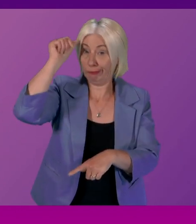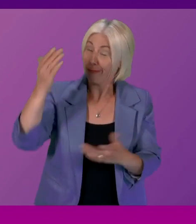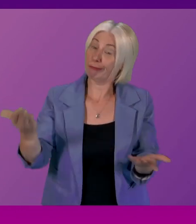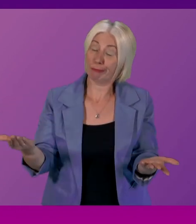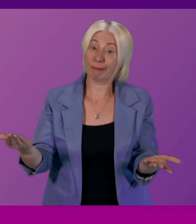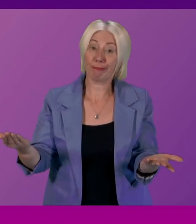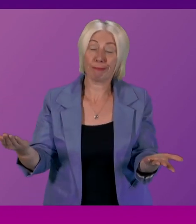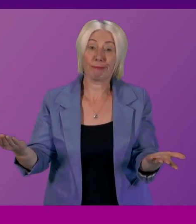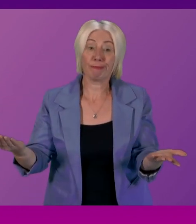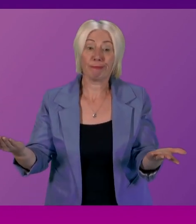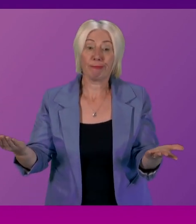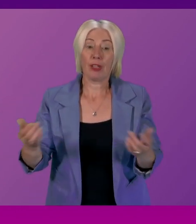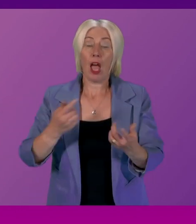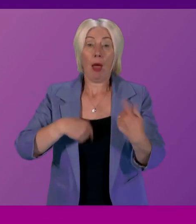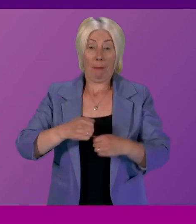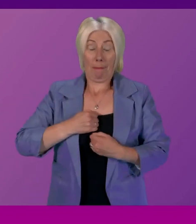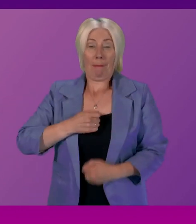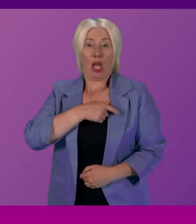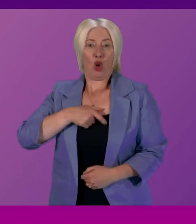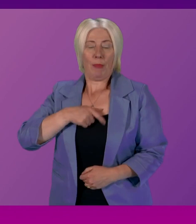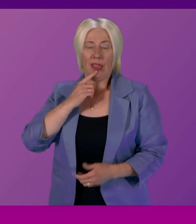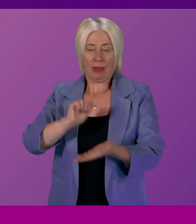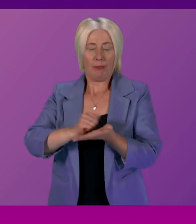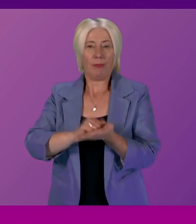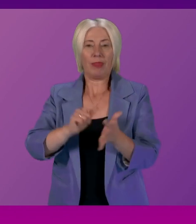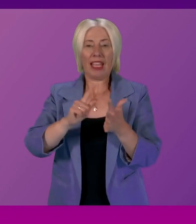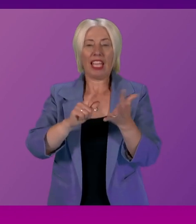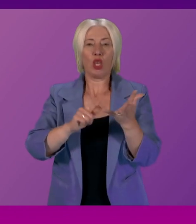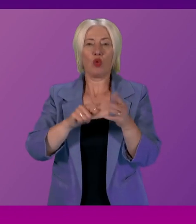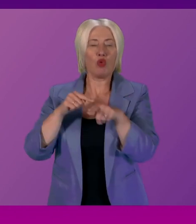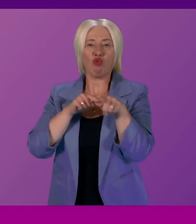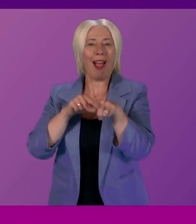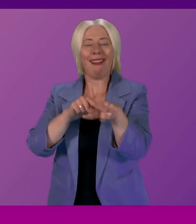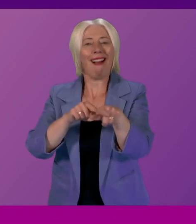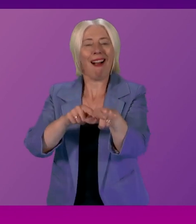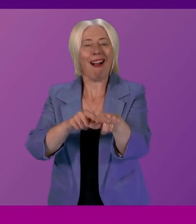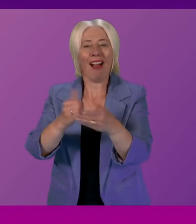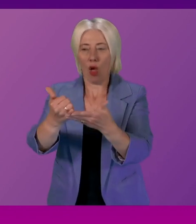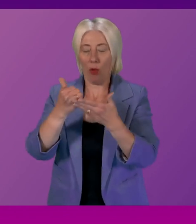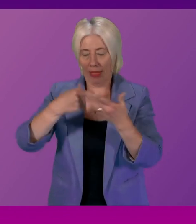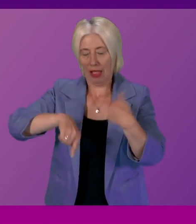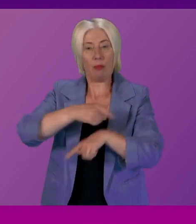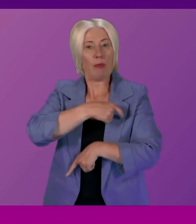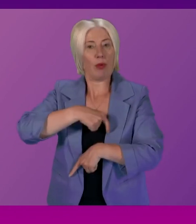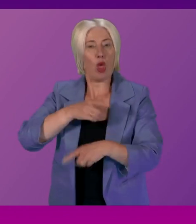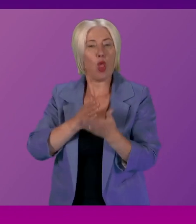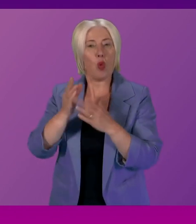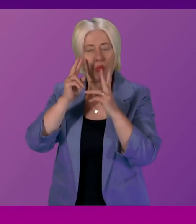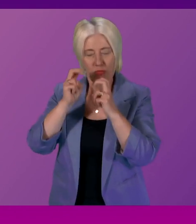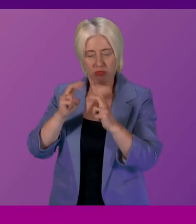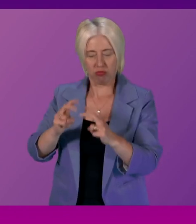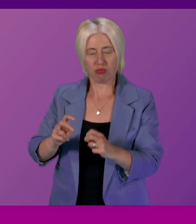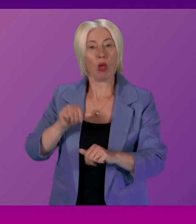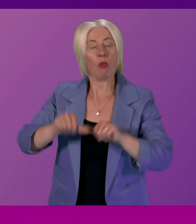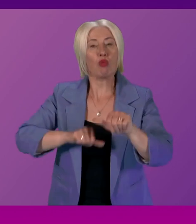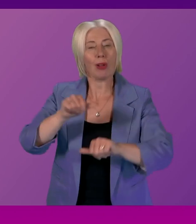and our committee has published an EU tracker that will help committees in their scrutiny process but